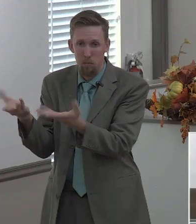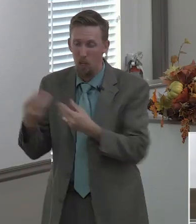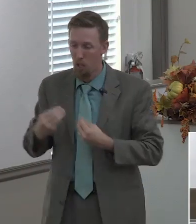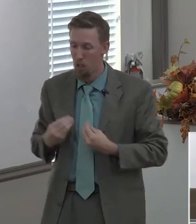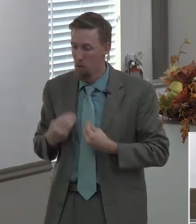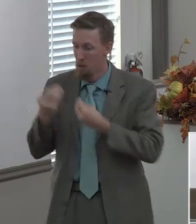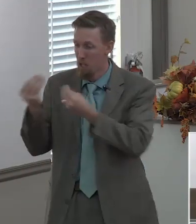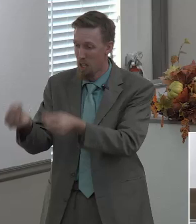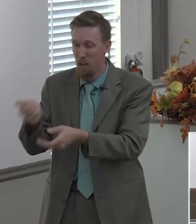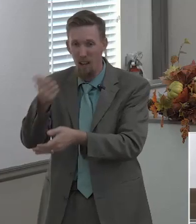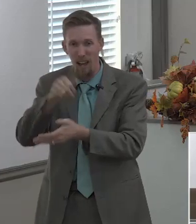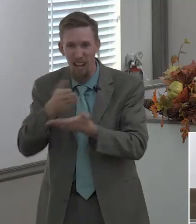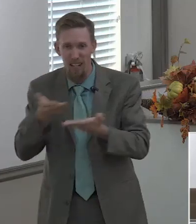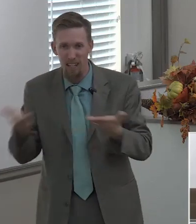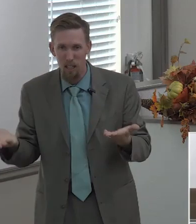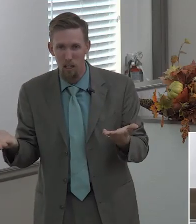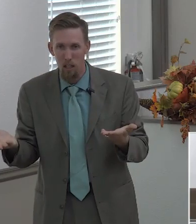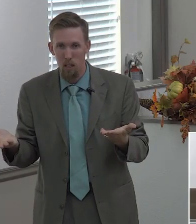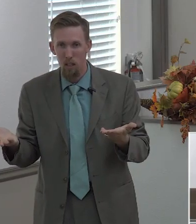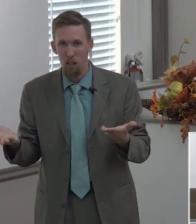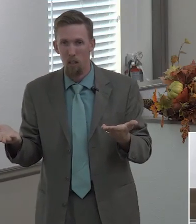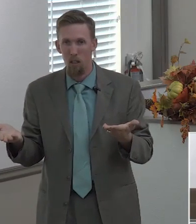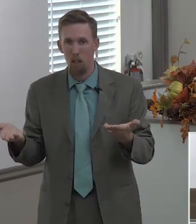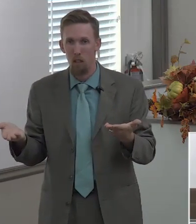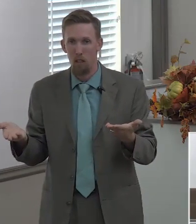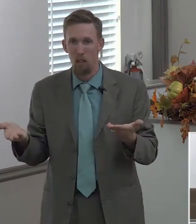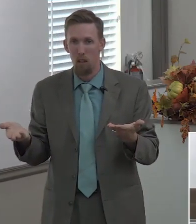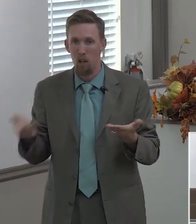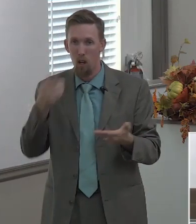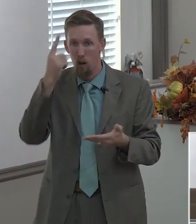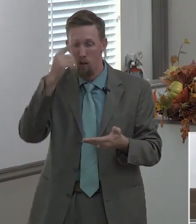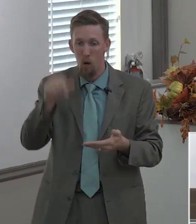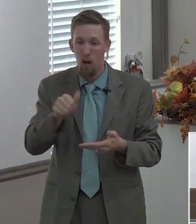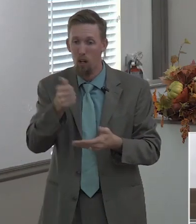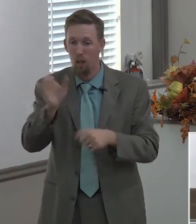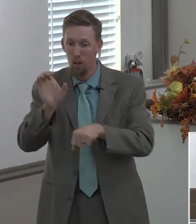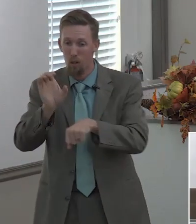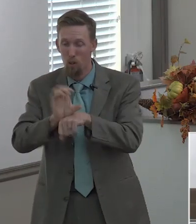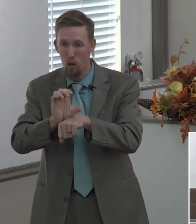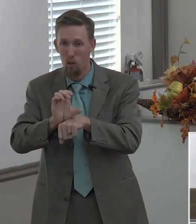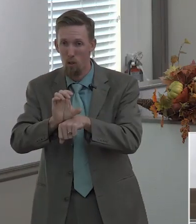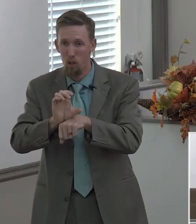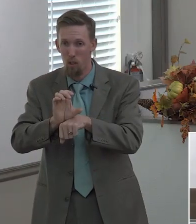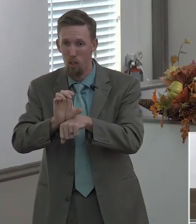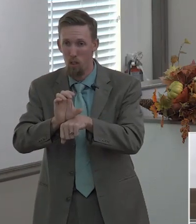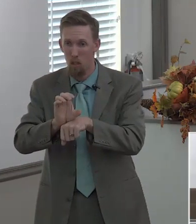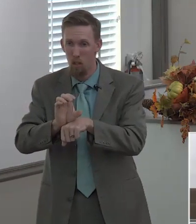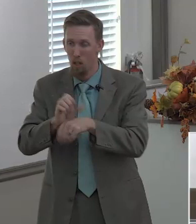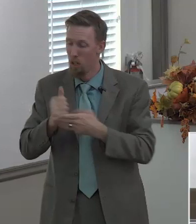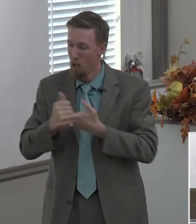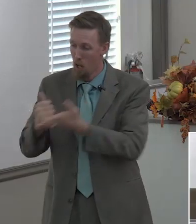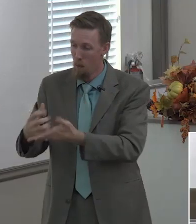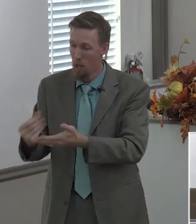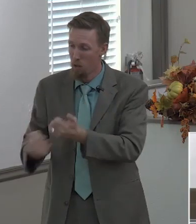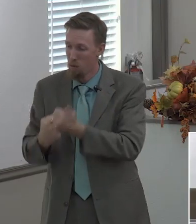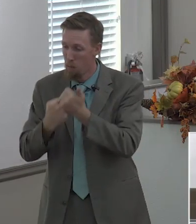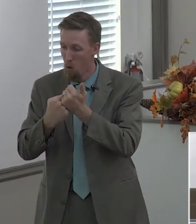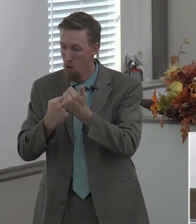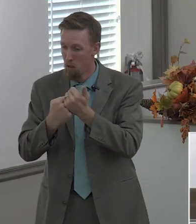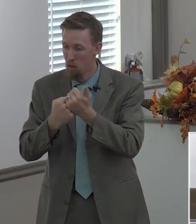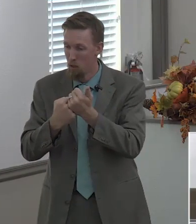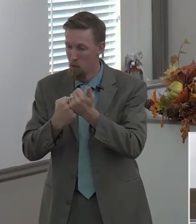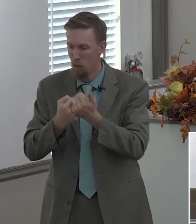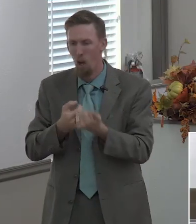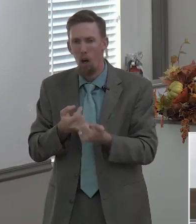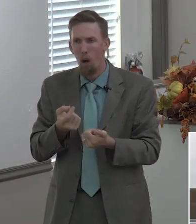for a struggling impoverished sister church and that sister church happened to be the church